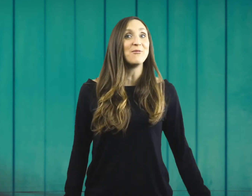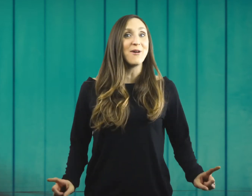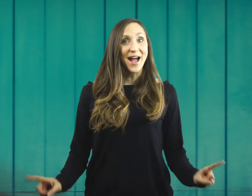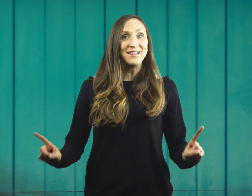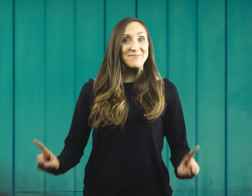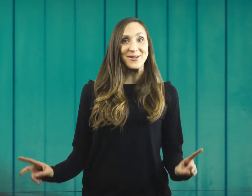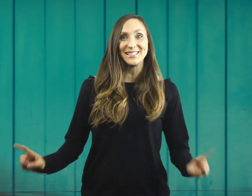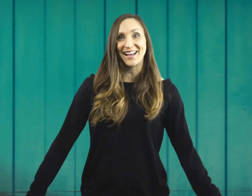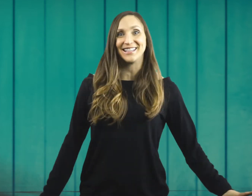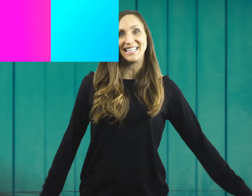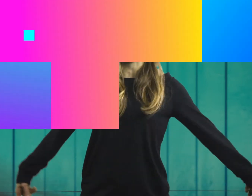one more song together.